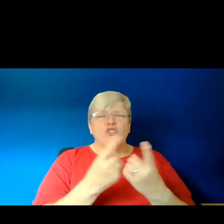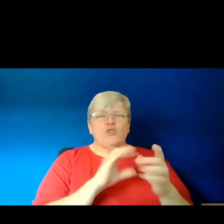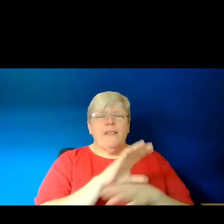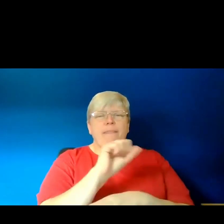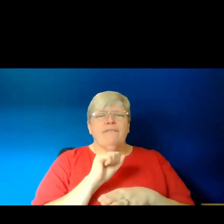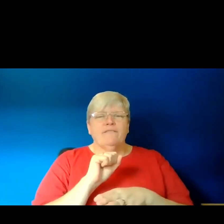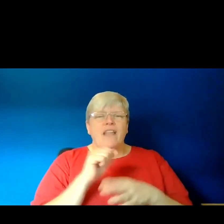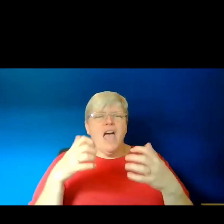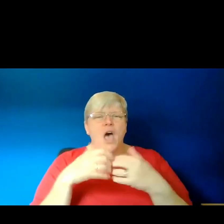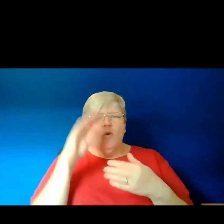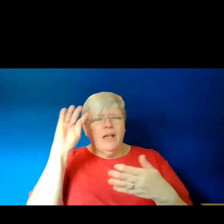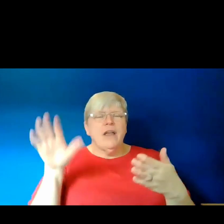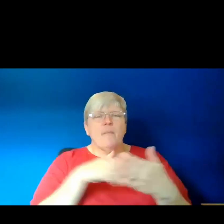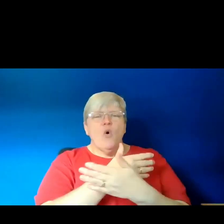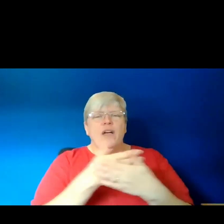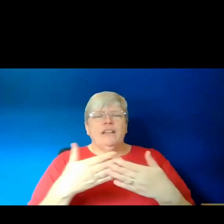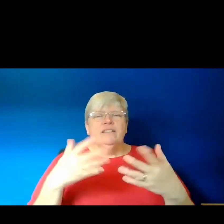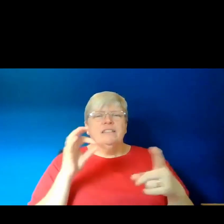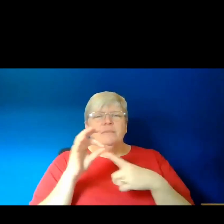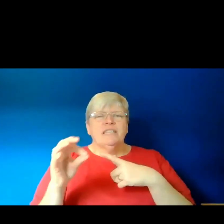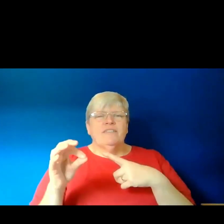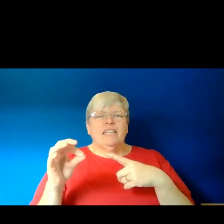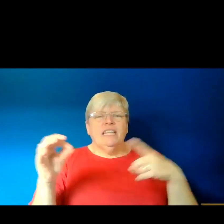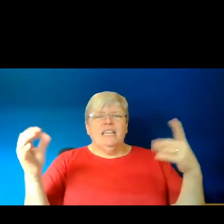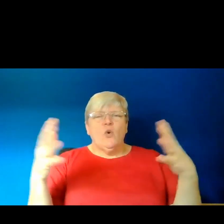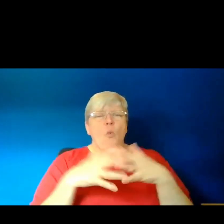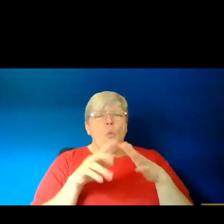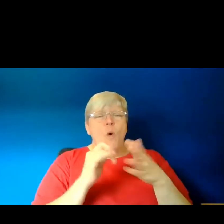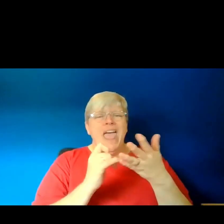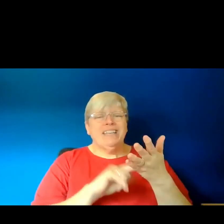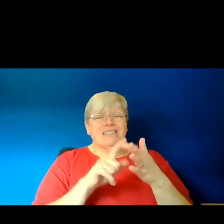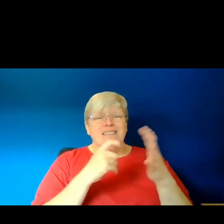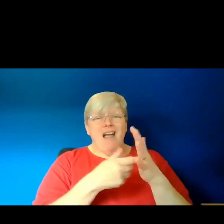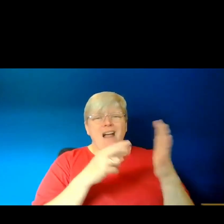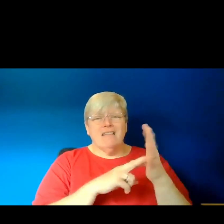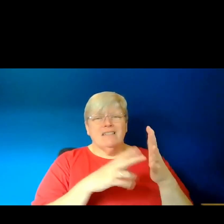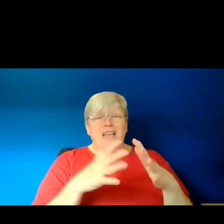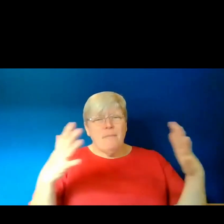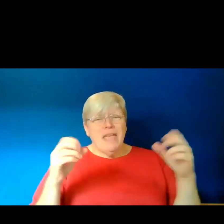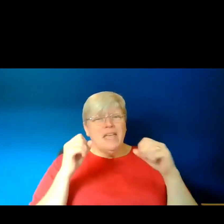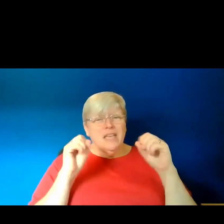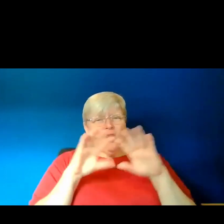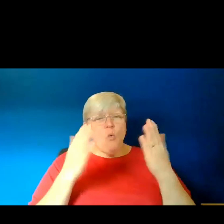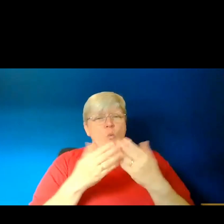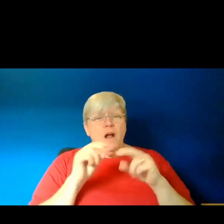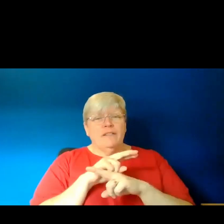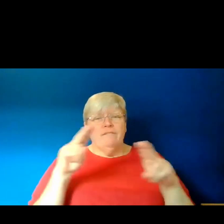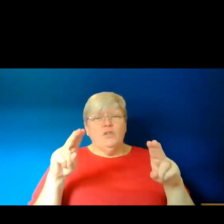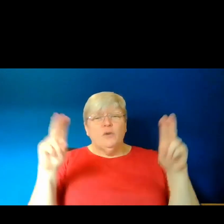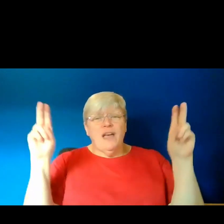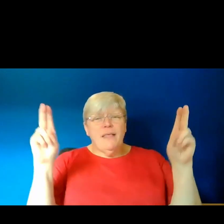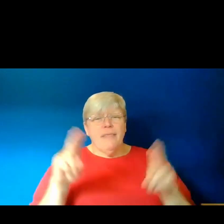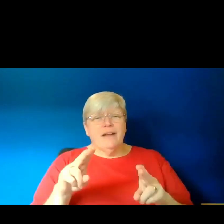How can a poet, particularly a Western poet, enlarge their worldview and their sympathies without